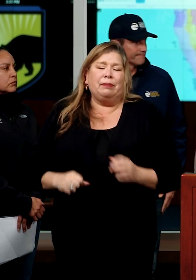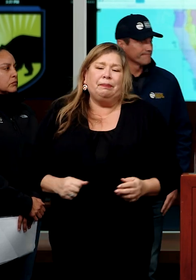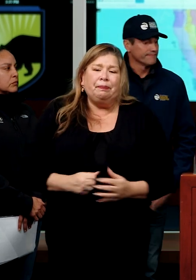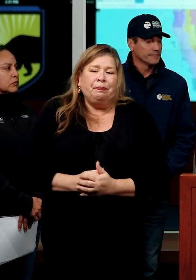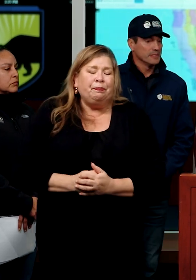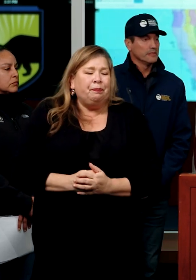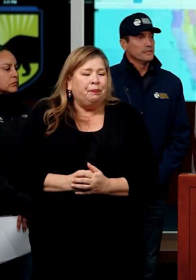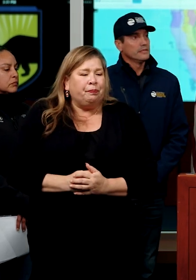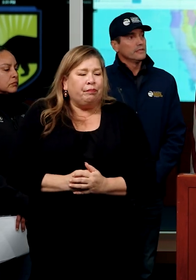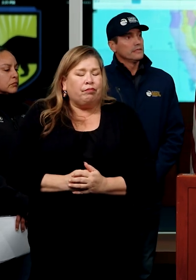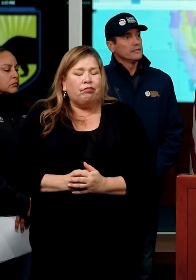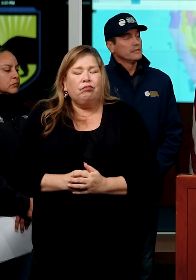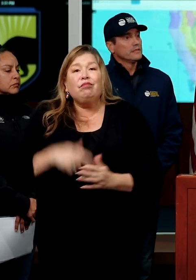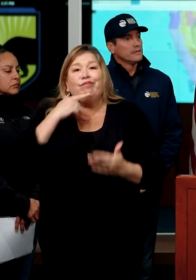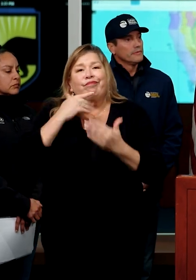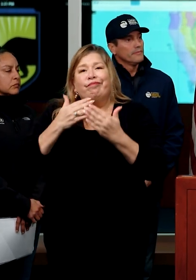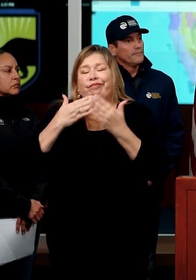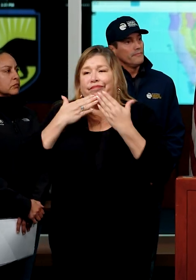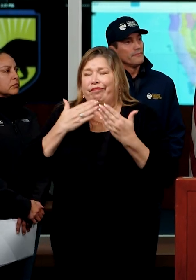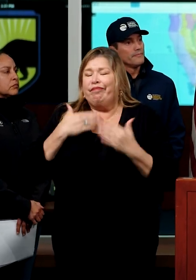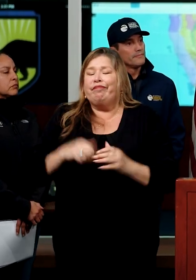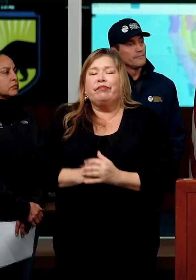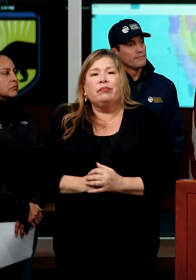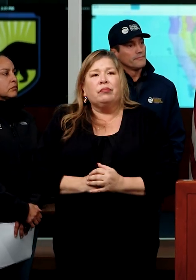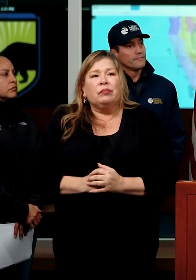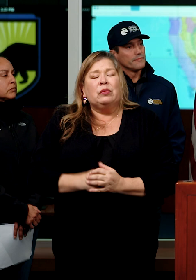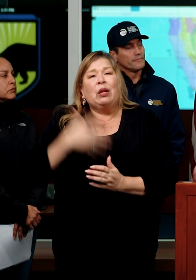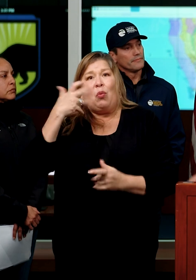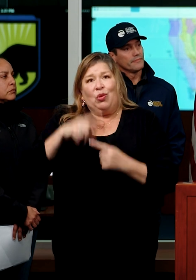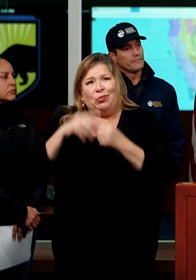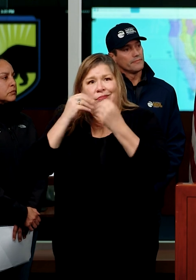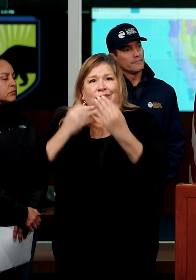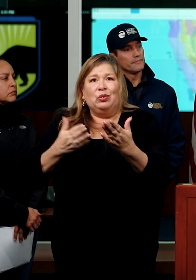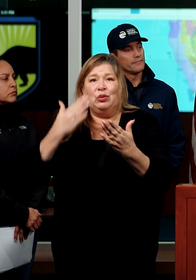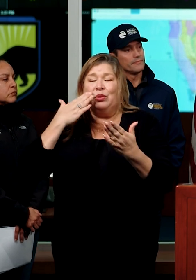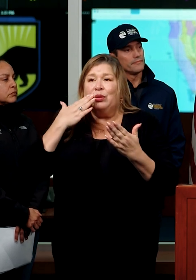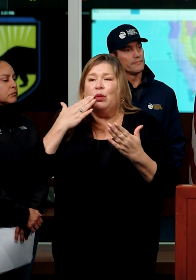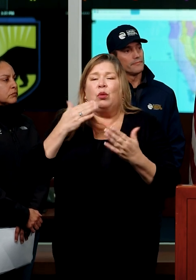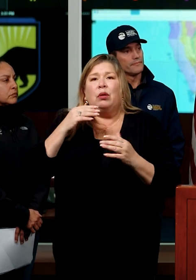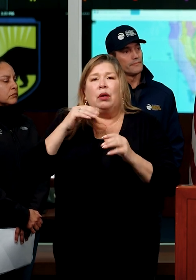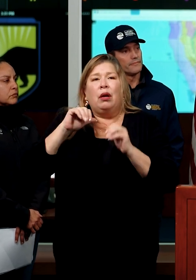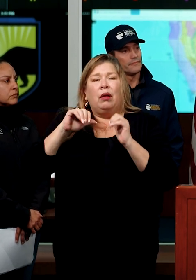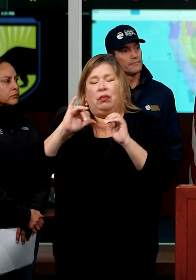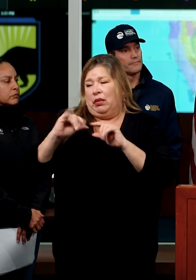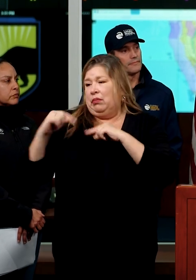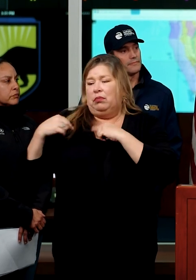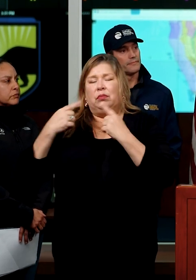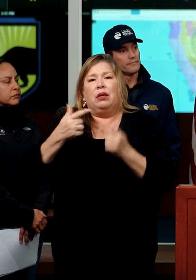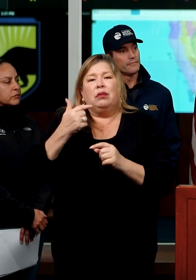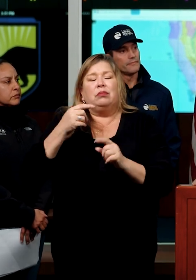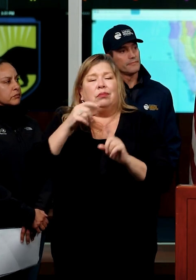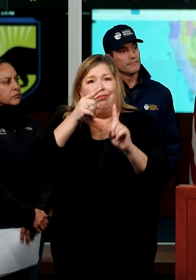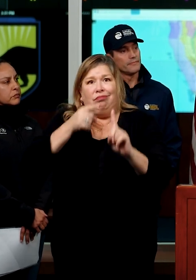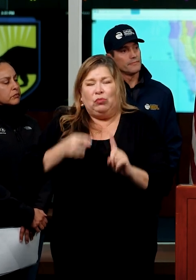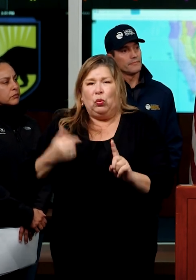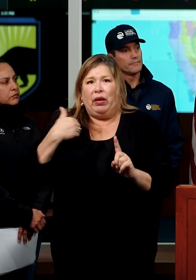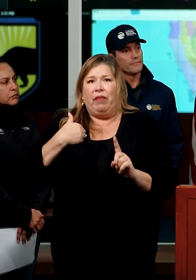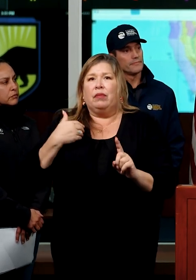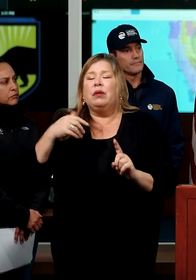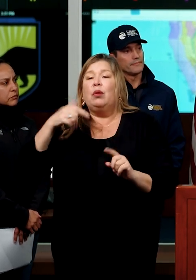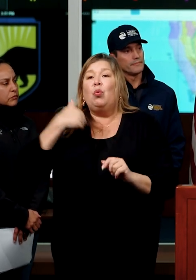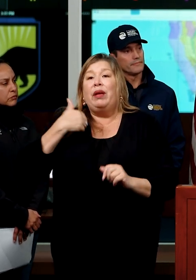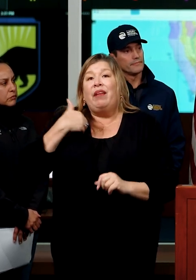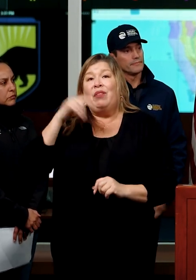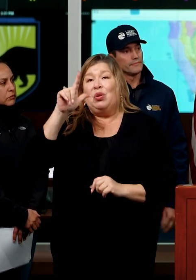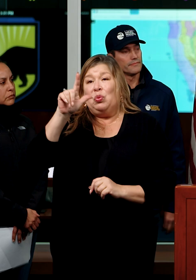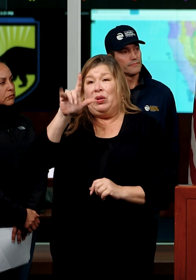Thanks, Wade. Wanted to give you a sense this afternoon of the scope and scale of the guard response so far. Right now we have 28 high